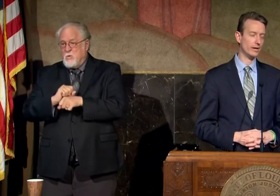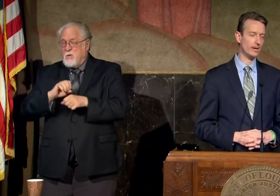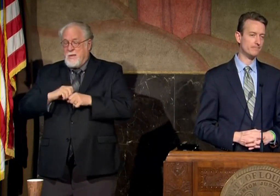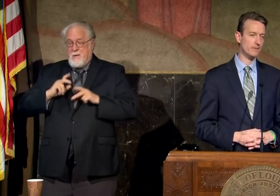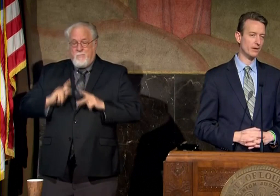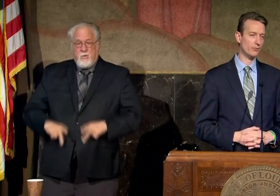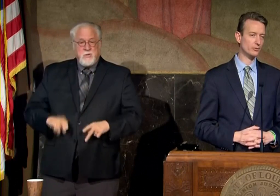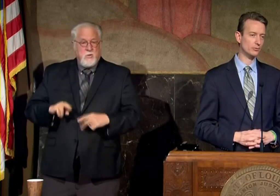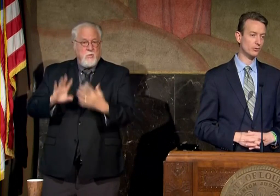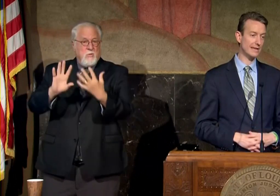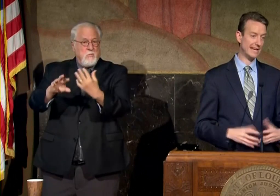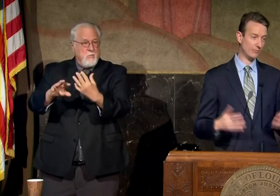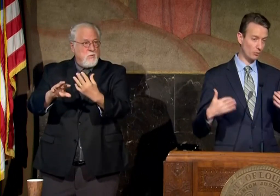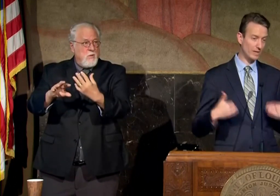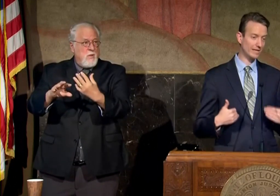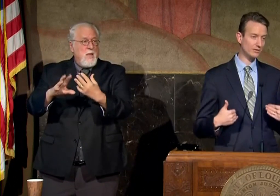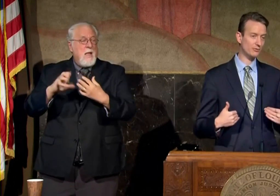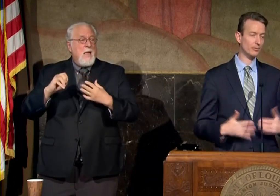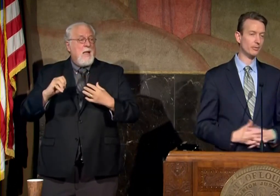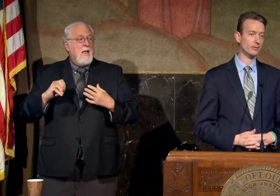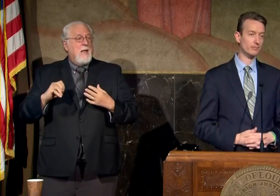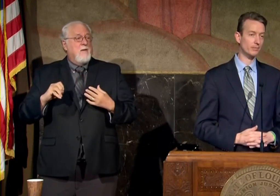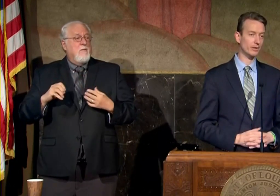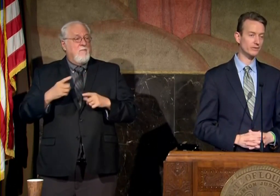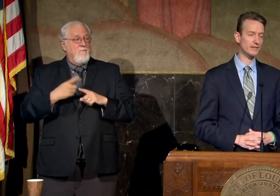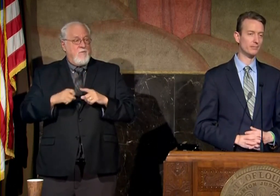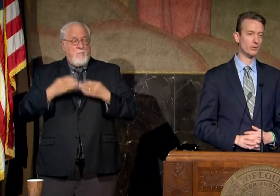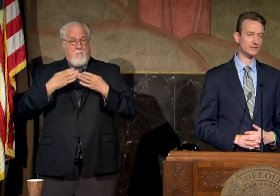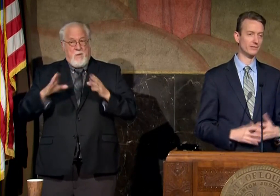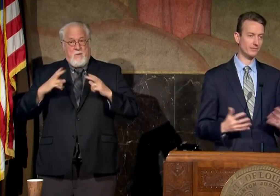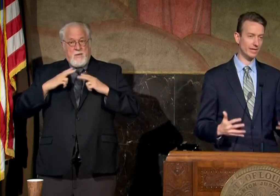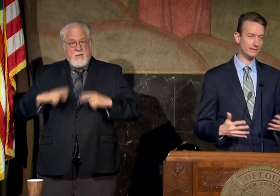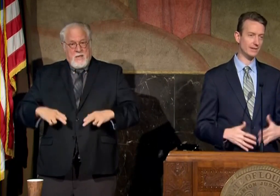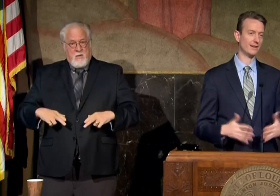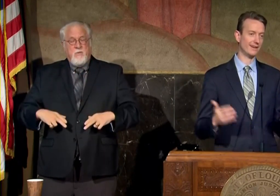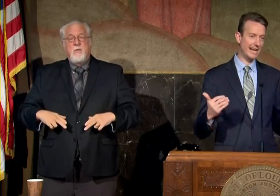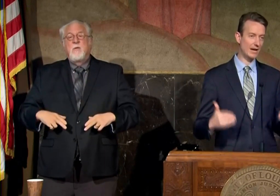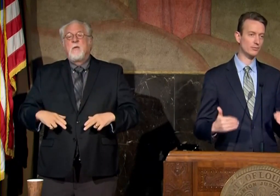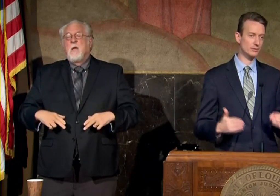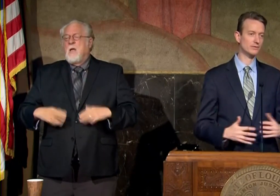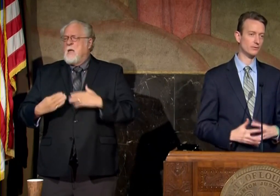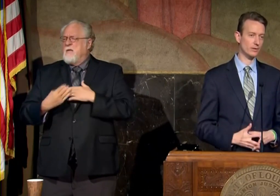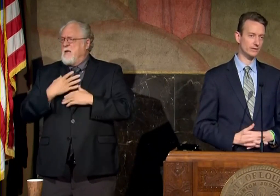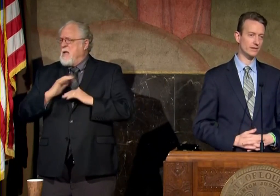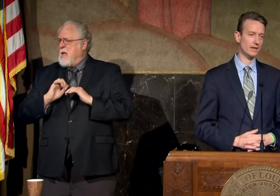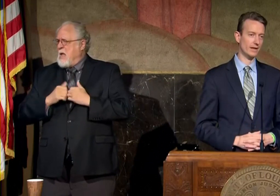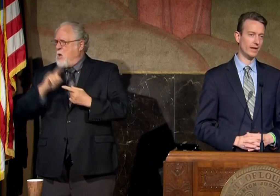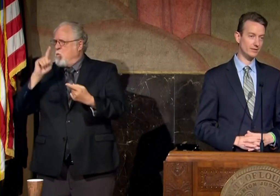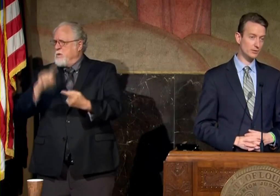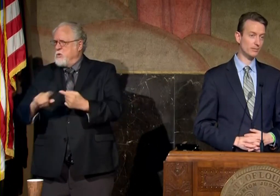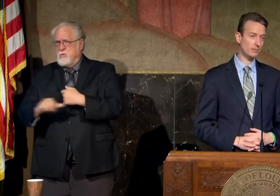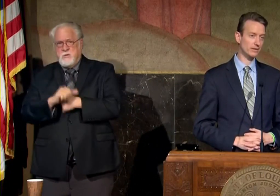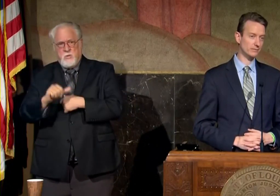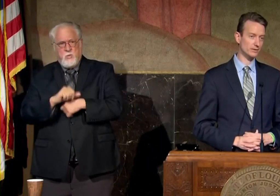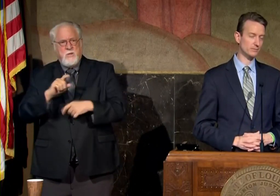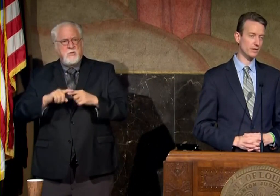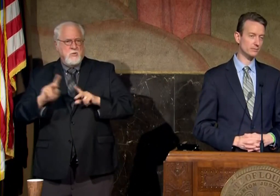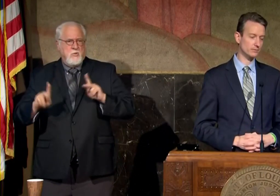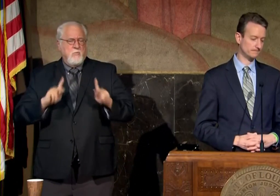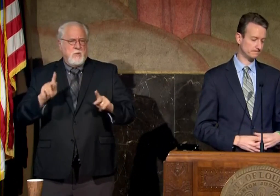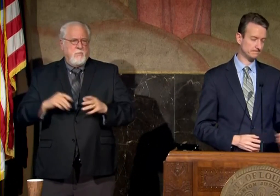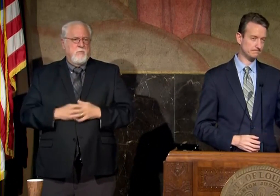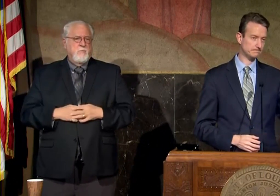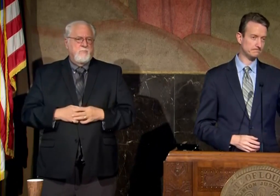virtual and what we need to do from a public health standpoint is give advice on how to reduce the risk uh to the public as much as